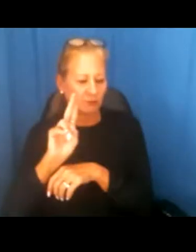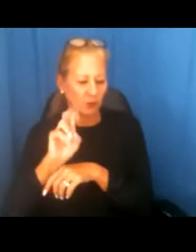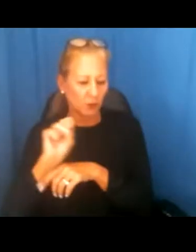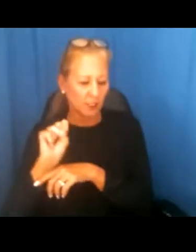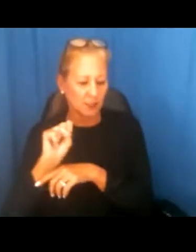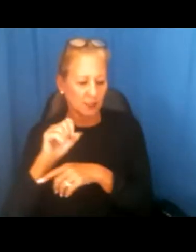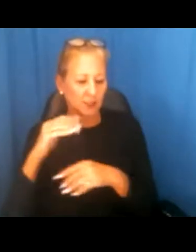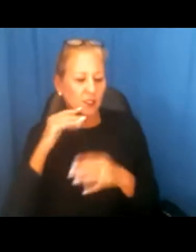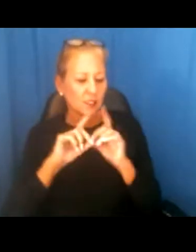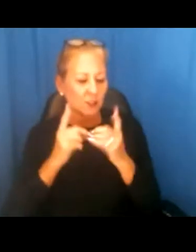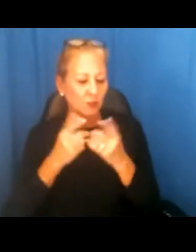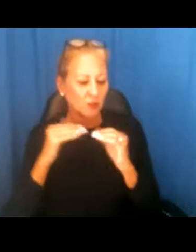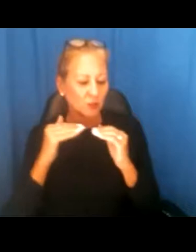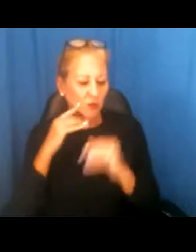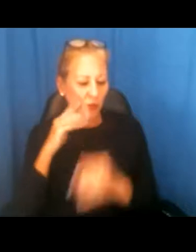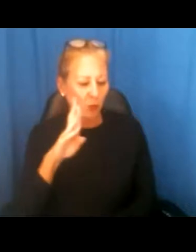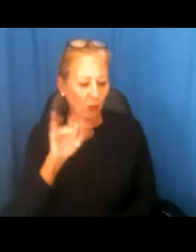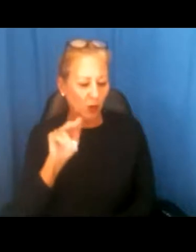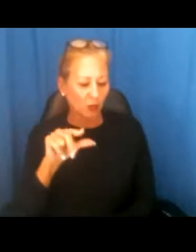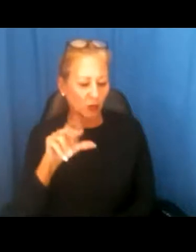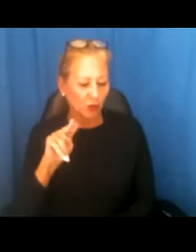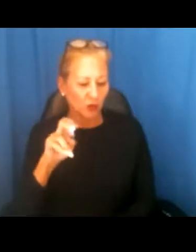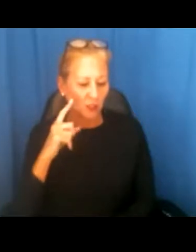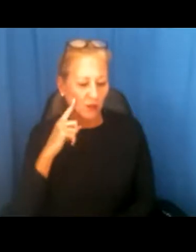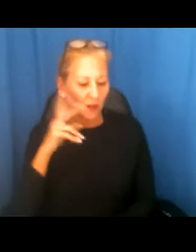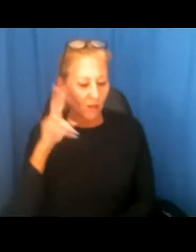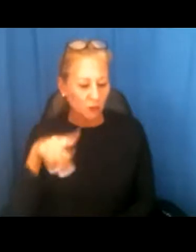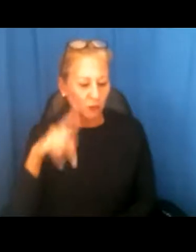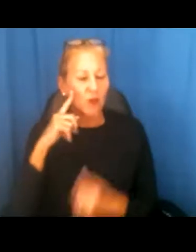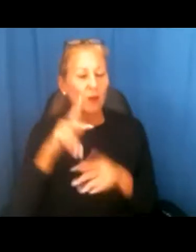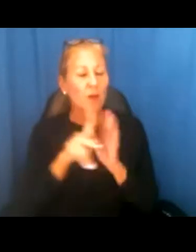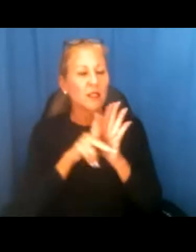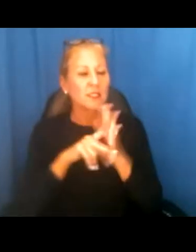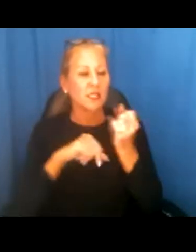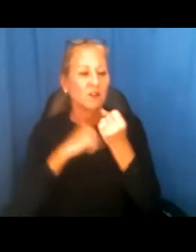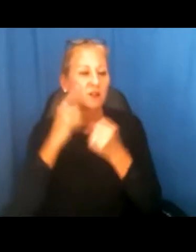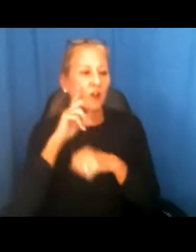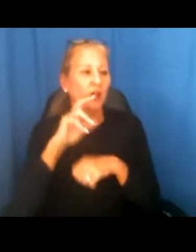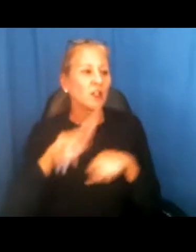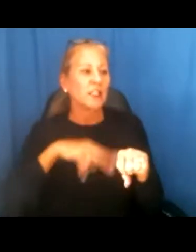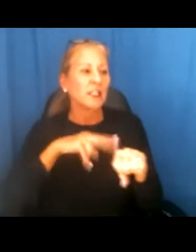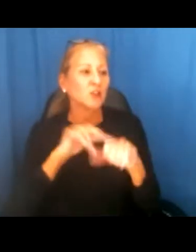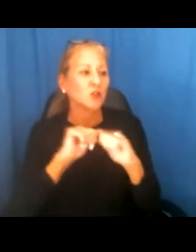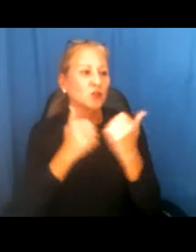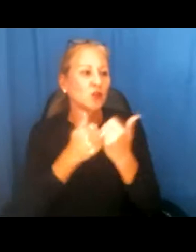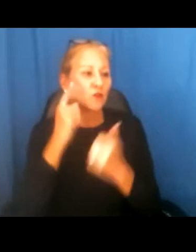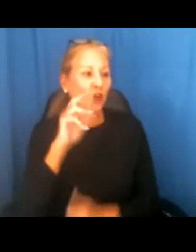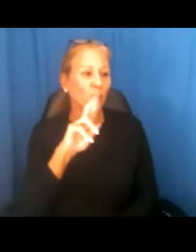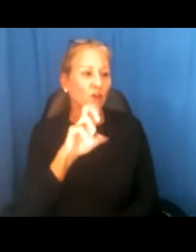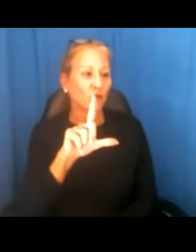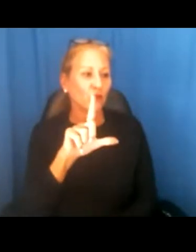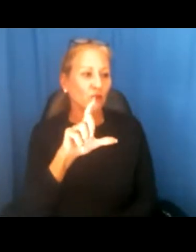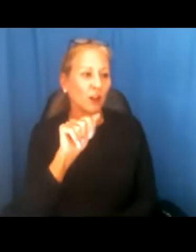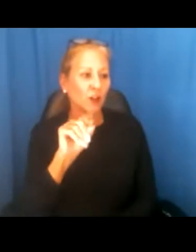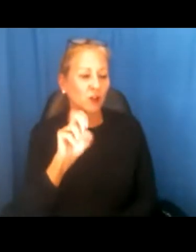We'll also hear from Brian Green, the Vice President of Policy Advocacy at the National Association of Realtors, where he oversees all the